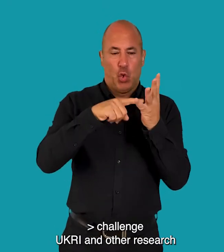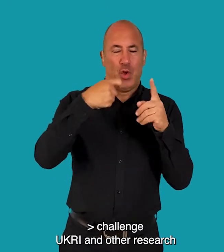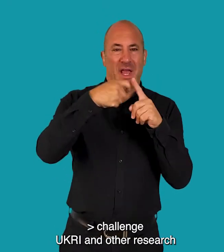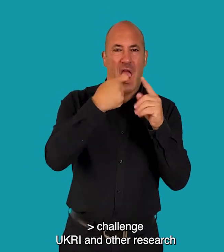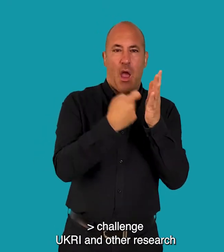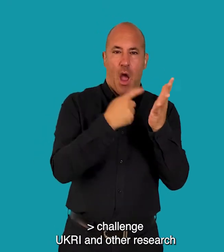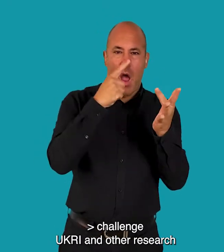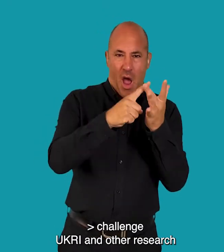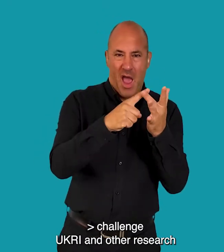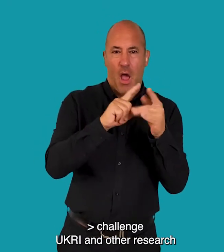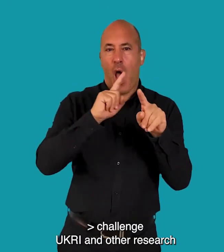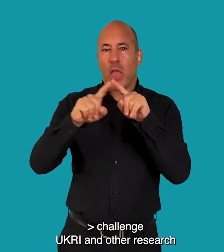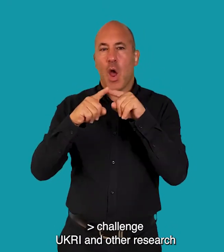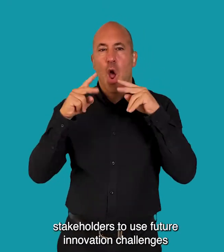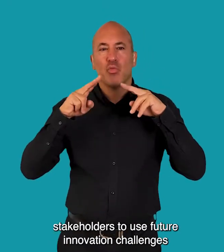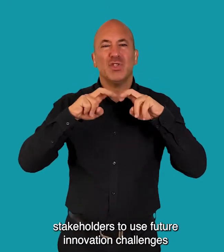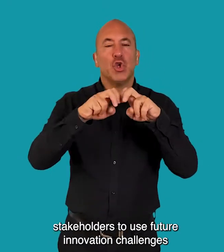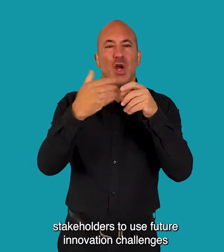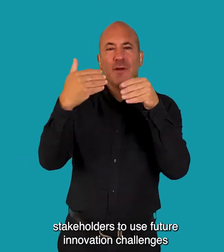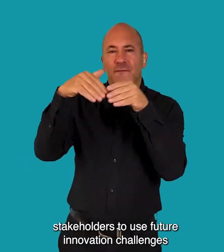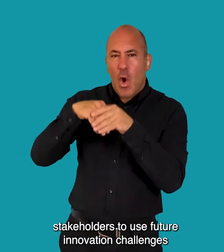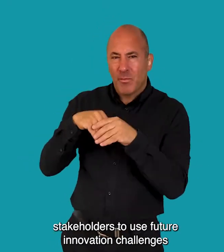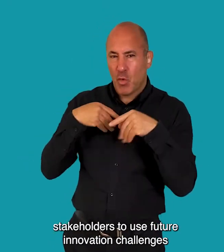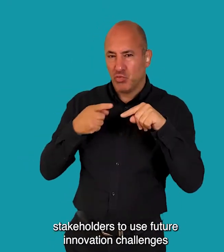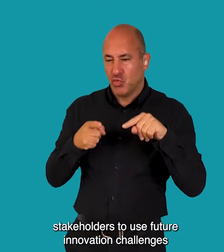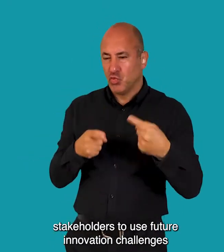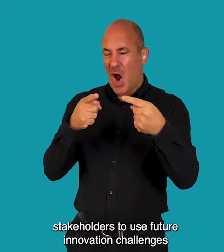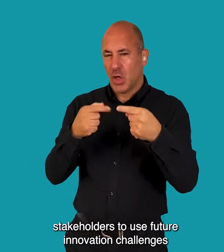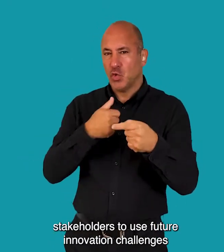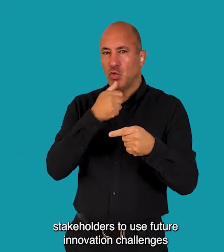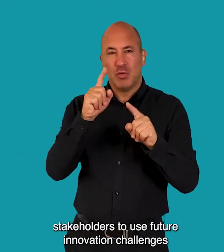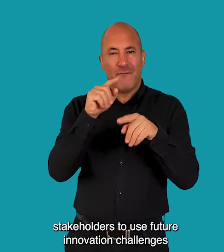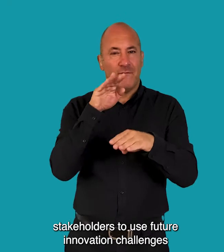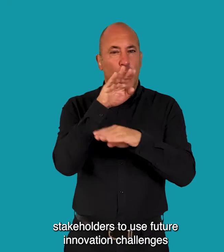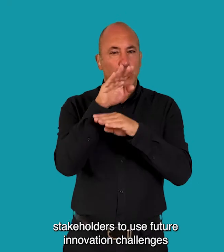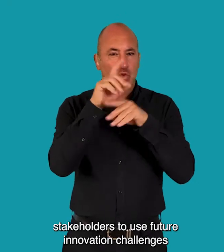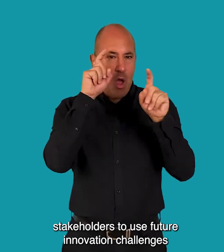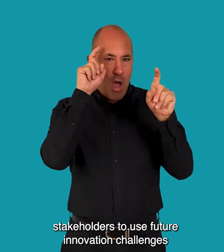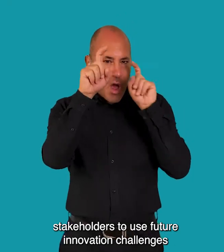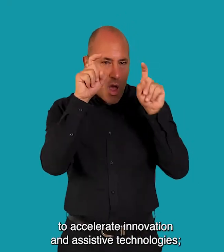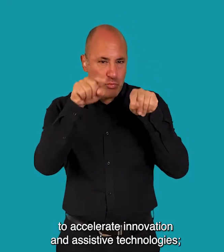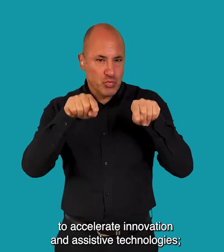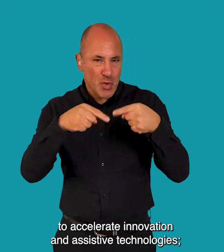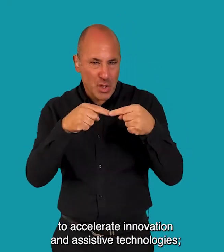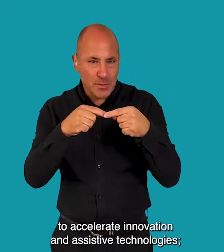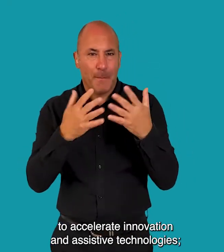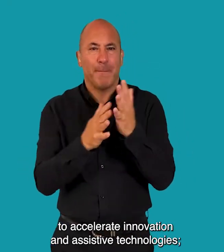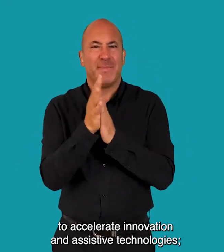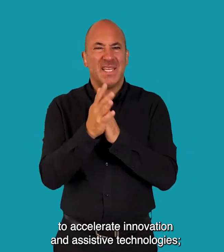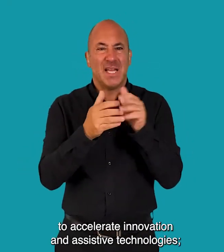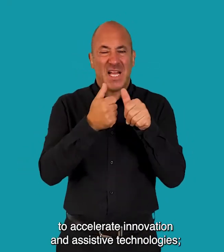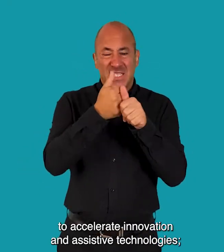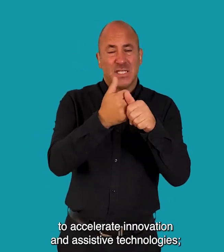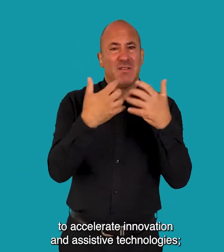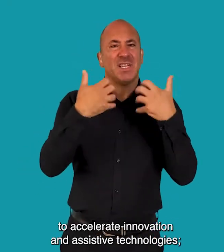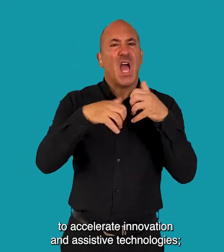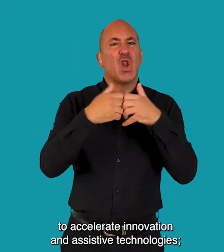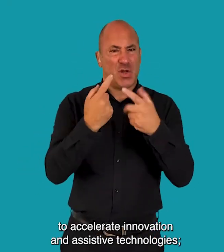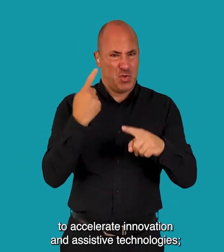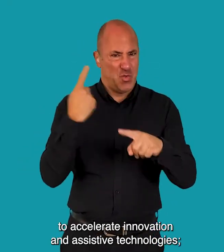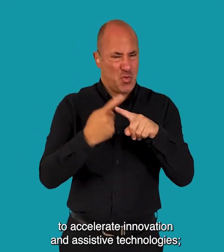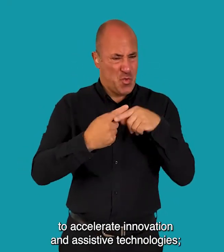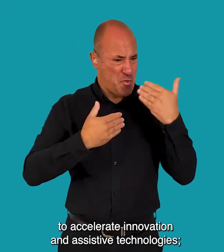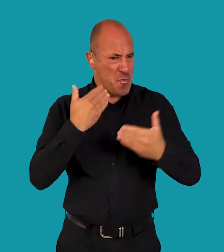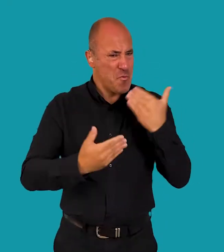UKRI and other research stakeholders to use future innovation challenges to accelerate innovation and assistive